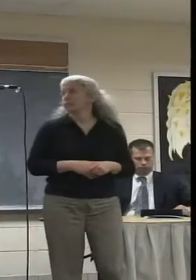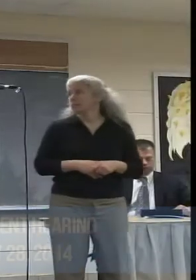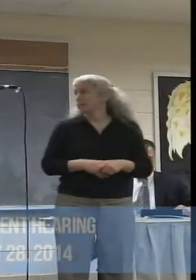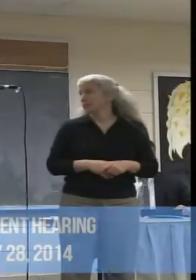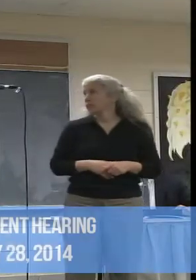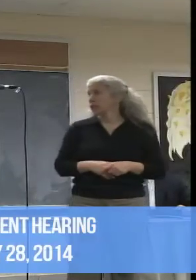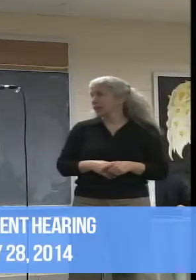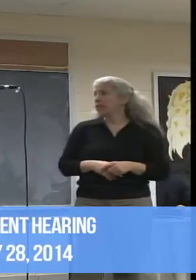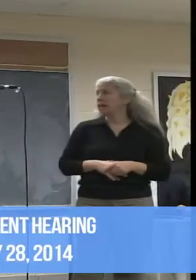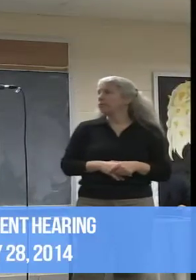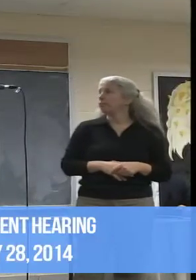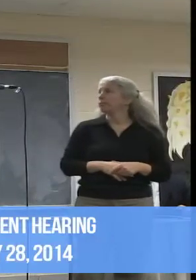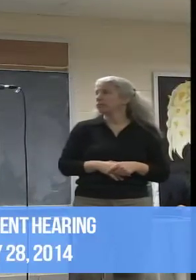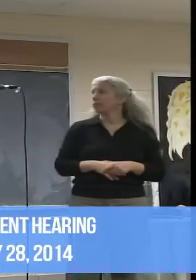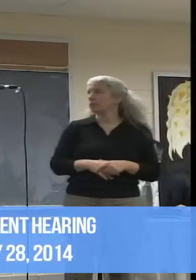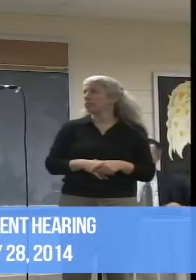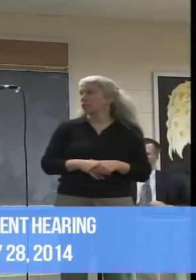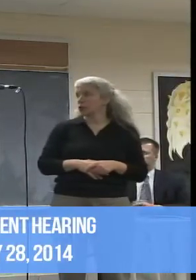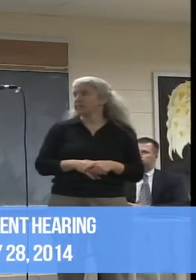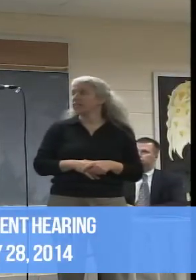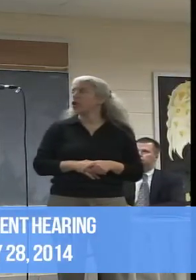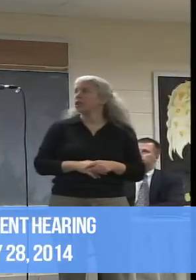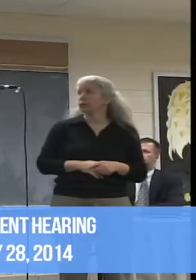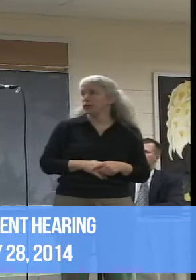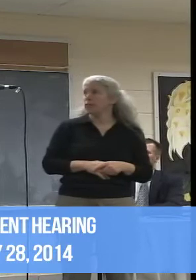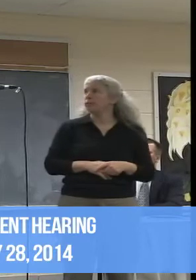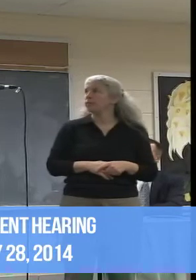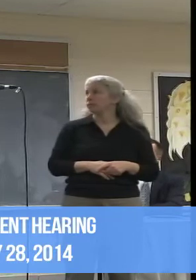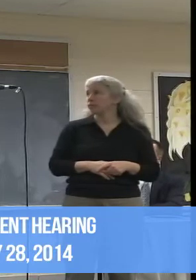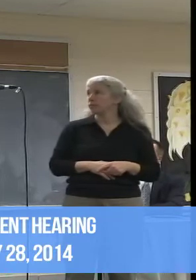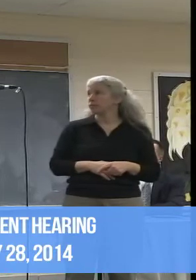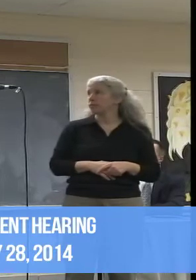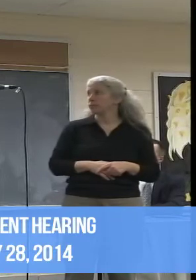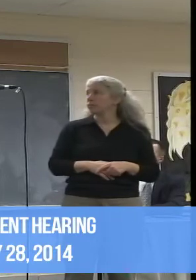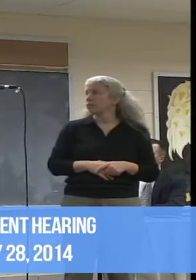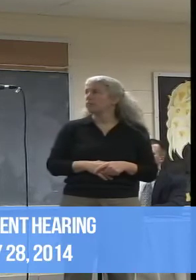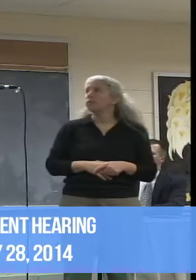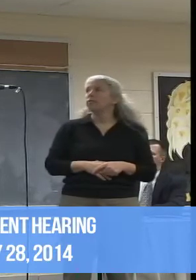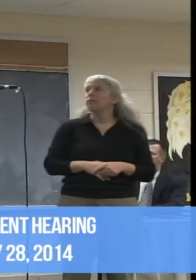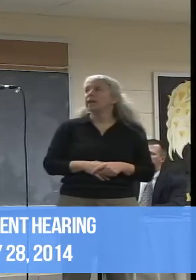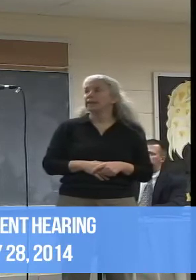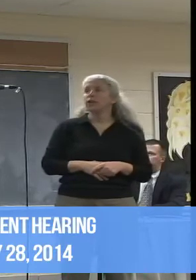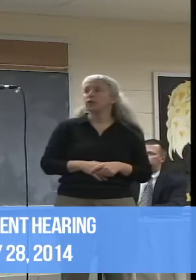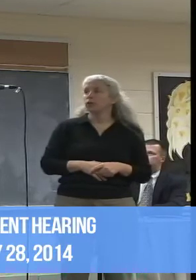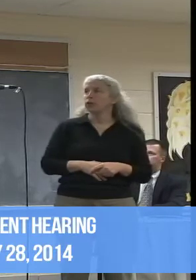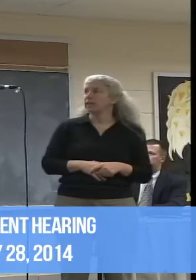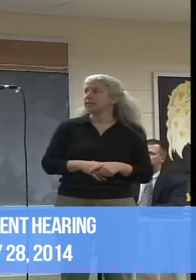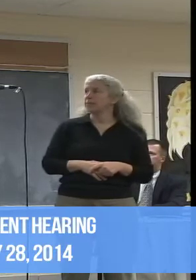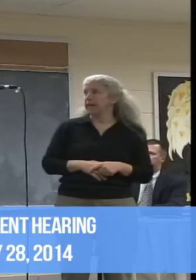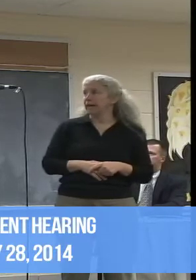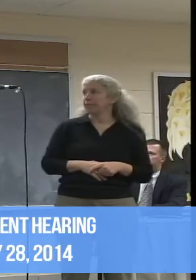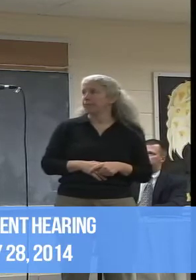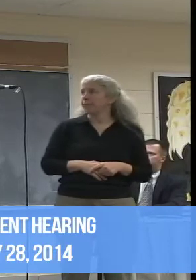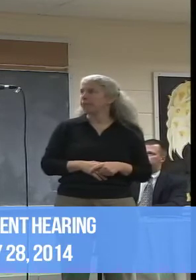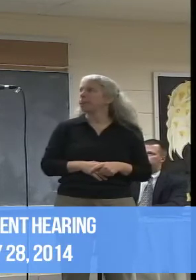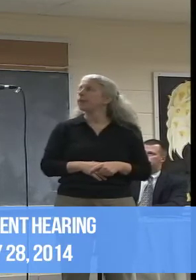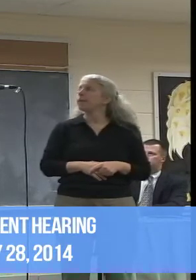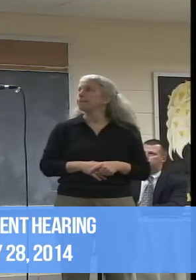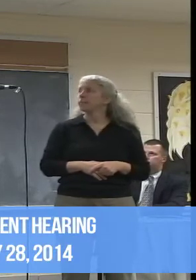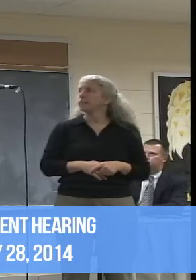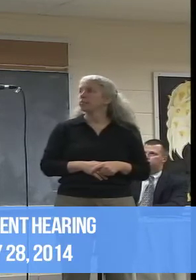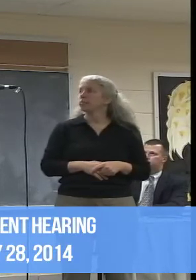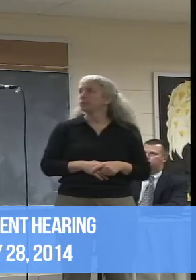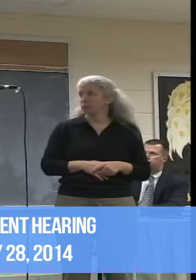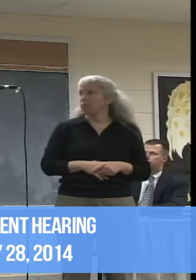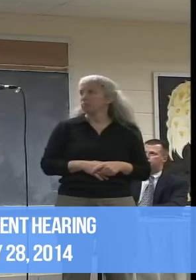Good evening. Good evening. Good to see you. Good to see all of you. Thank you for the meeting. And thank you for holding this meeting. evening. My name